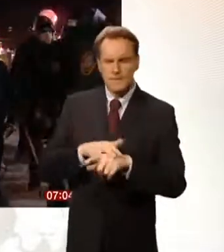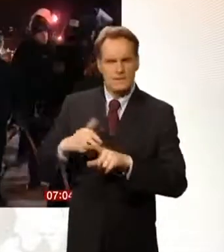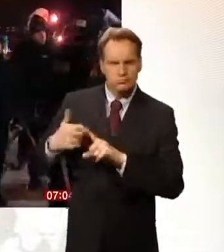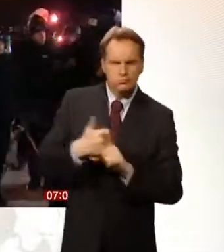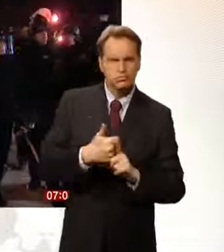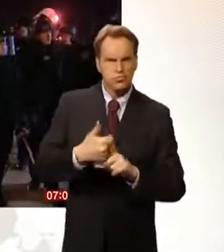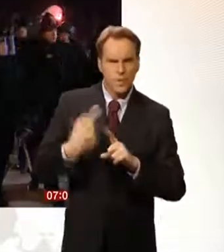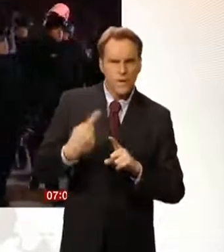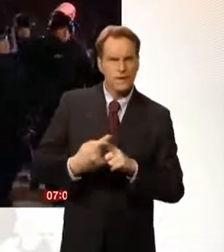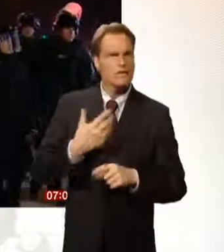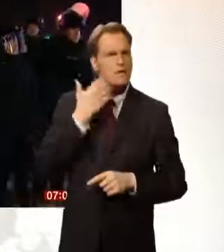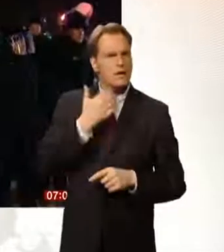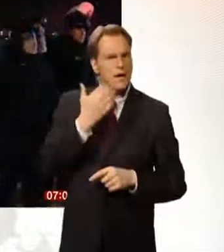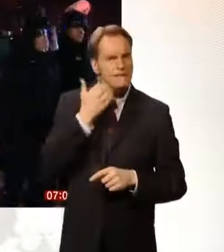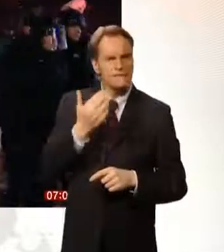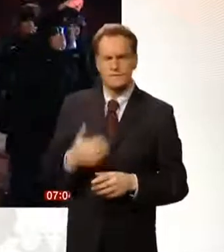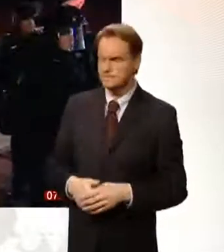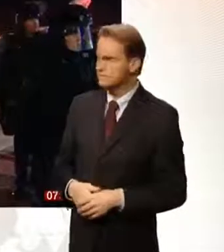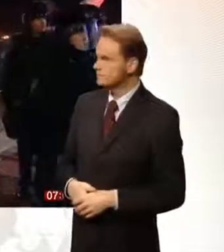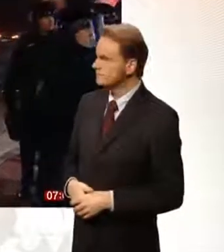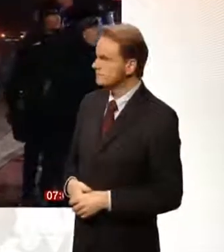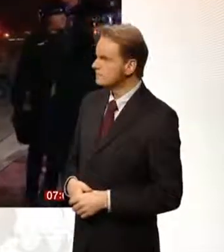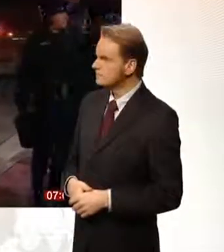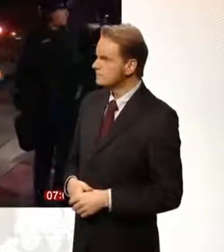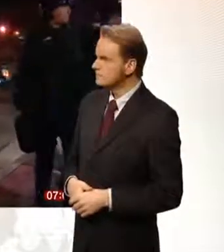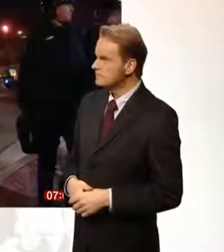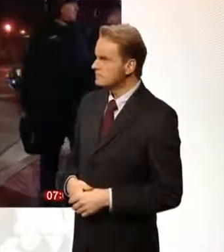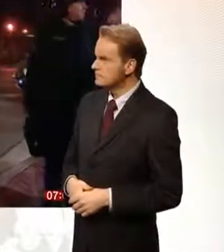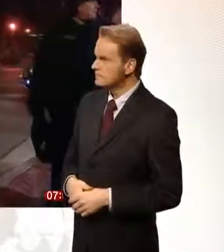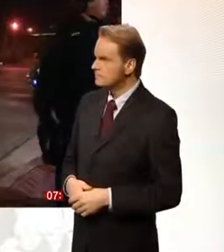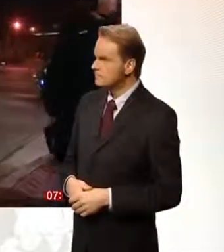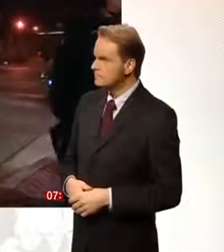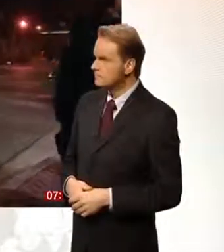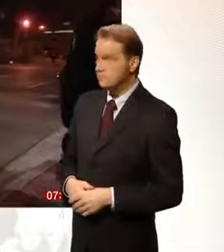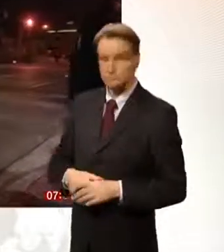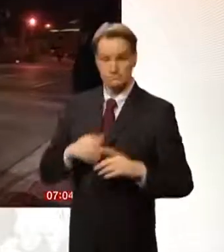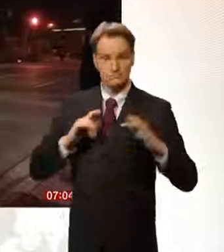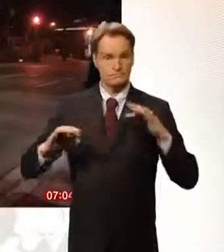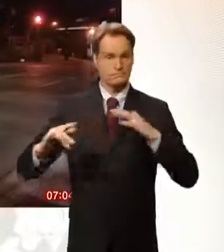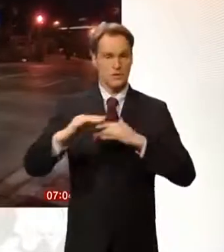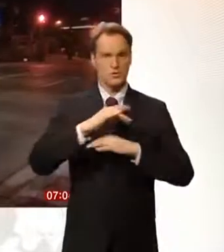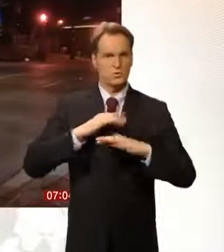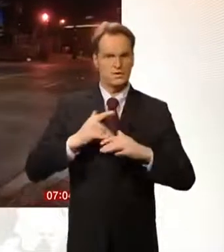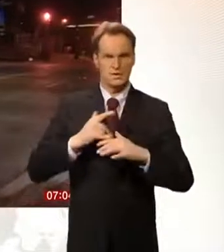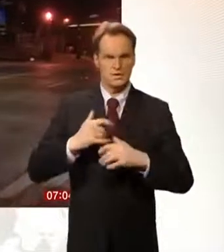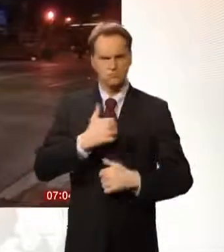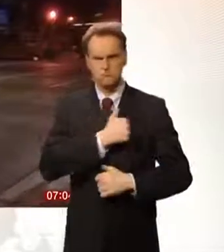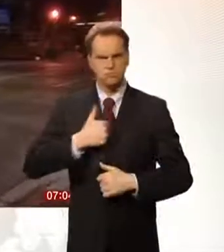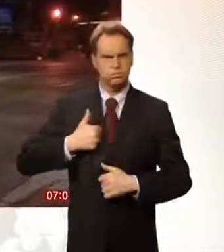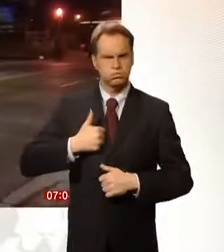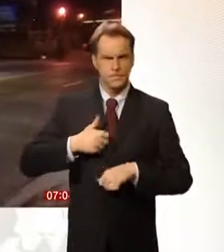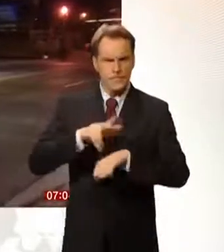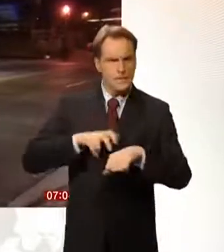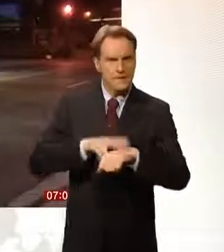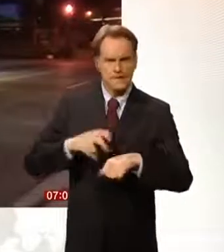fast enough to events last night. So as you can see just around me a really ramped up security presence.